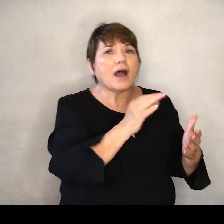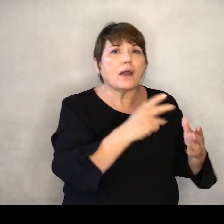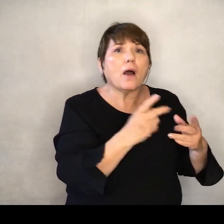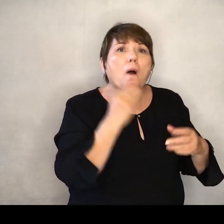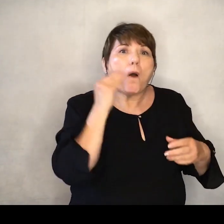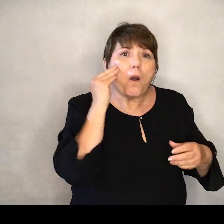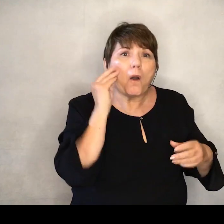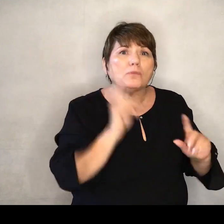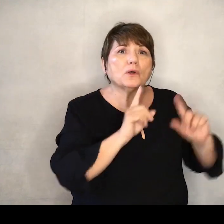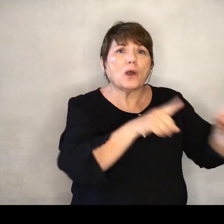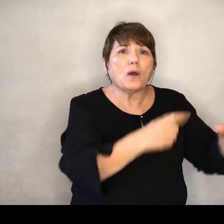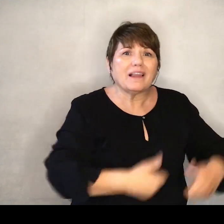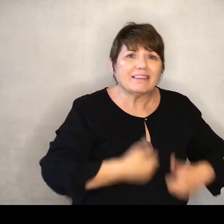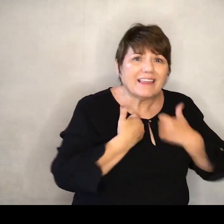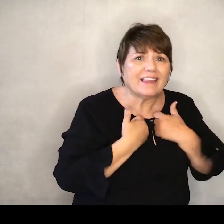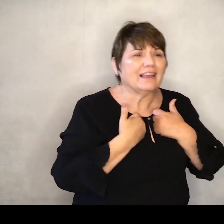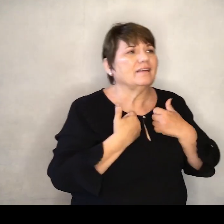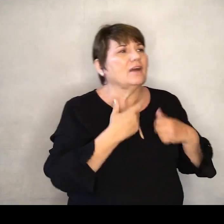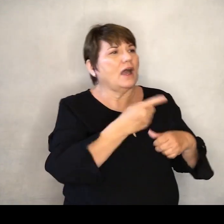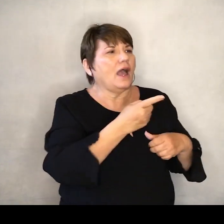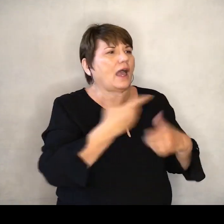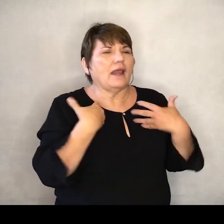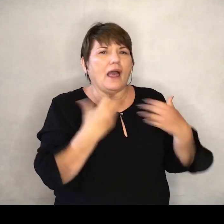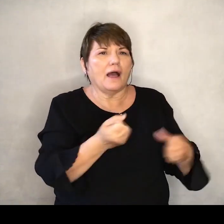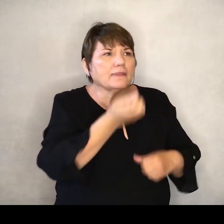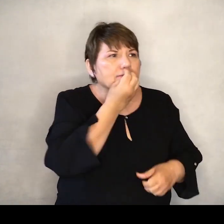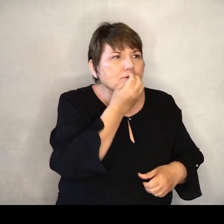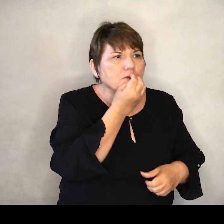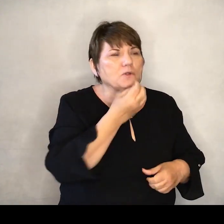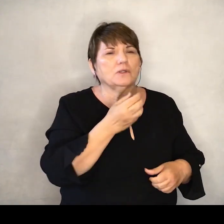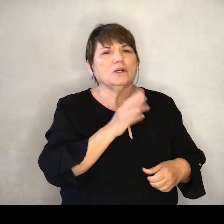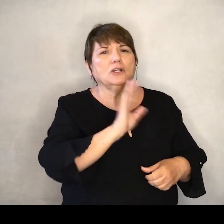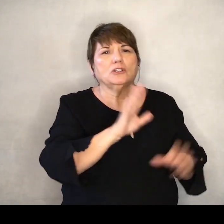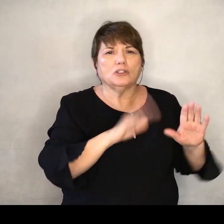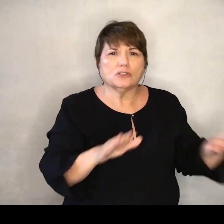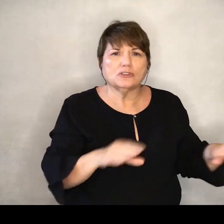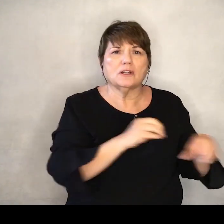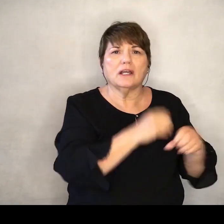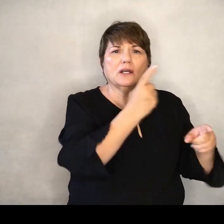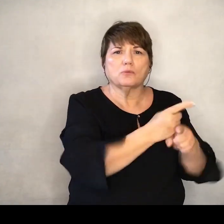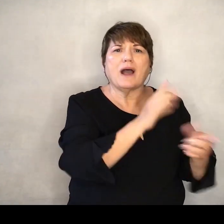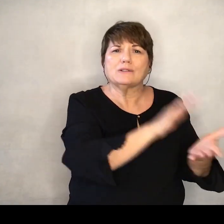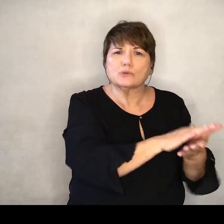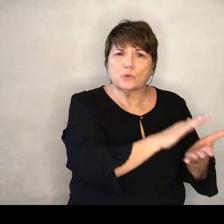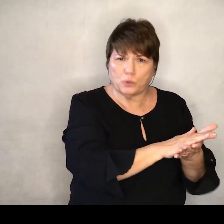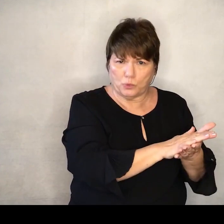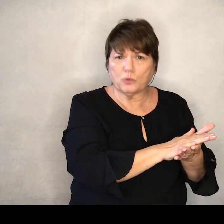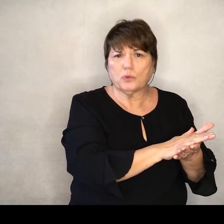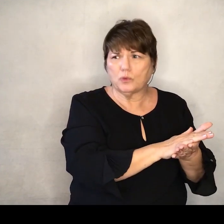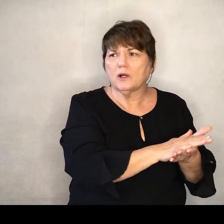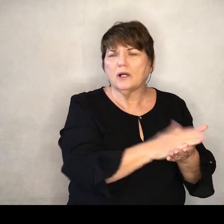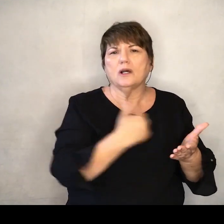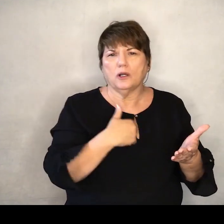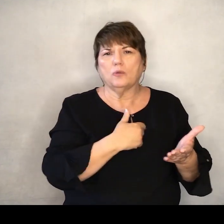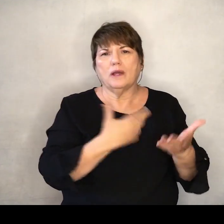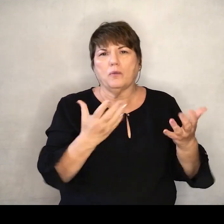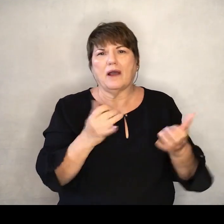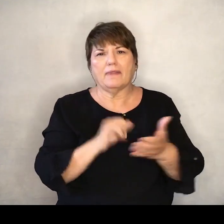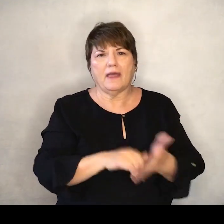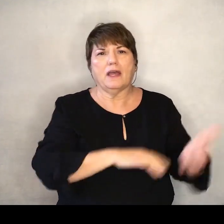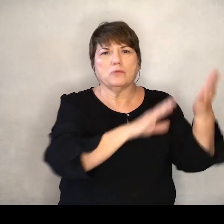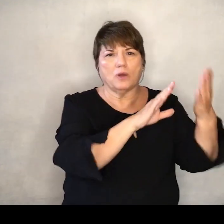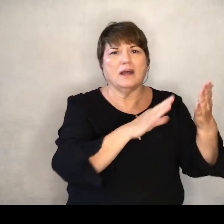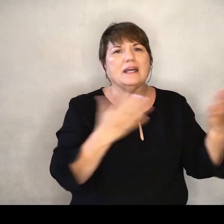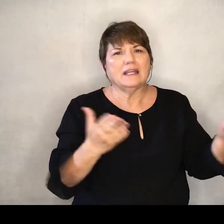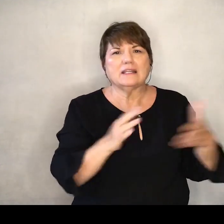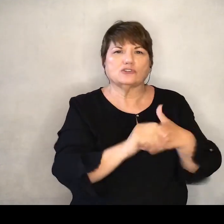How can we help you get the right kind of nutritious food? How can we make sure that your kids get into the right school system? Whatever it might be We want to have that kind of approach As opposed to